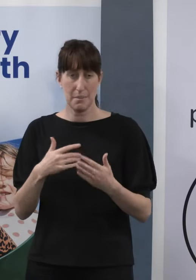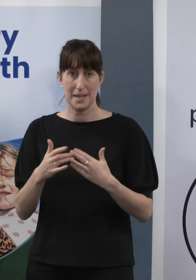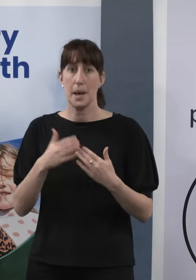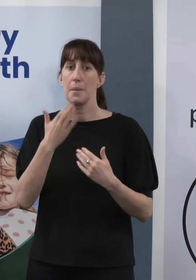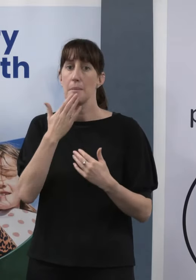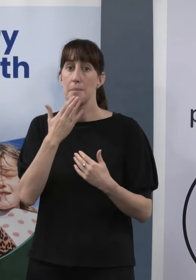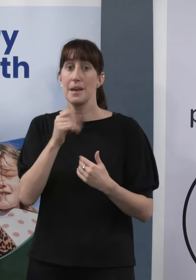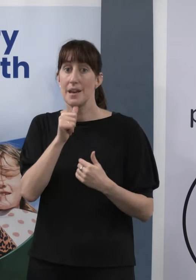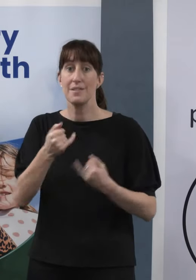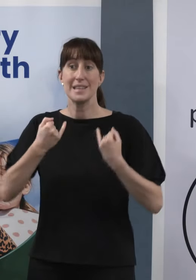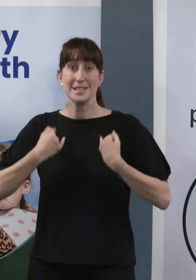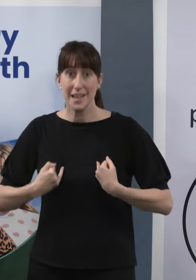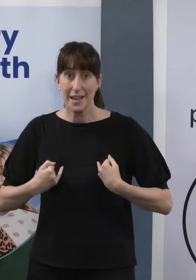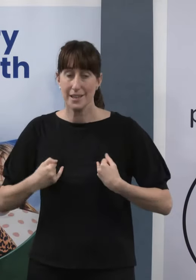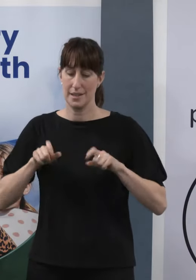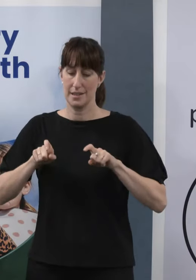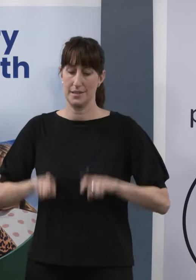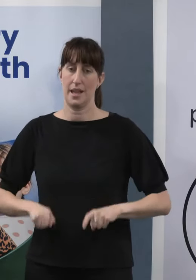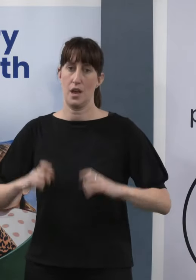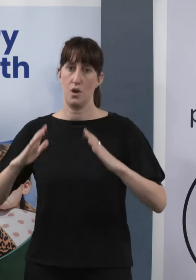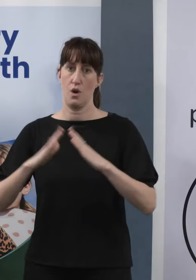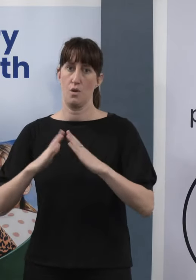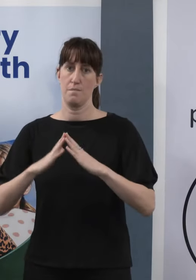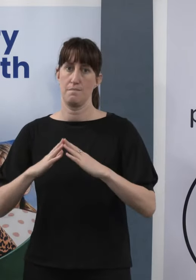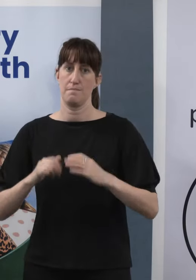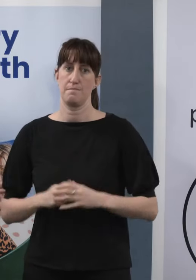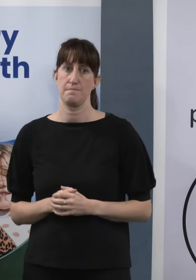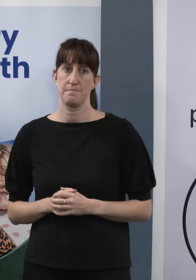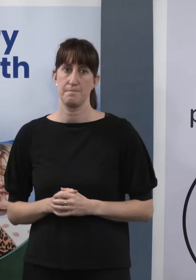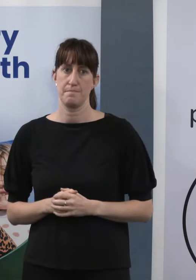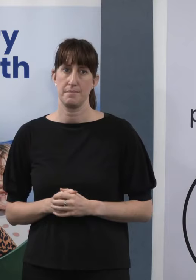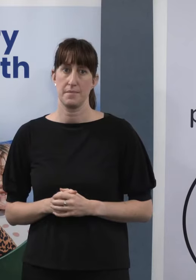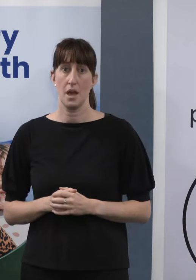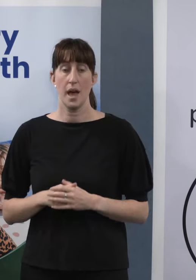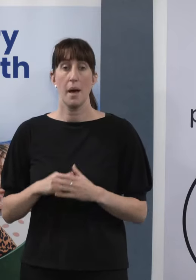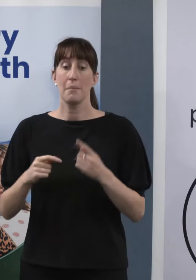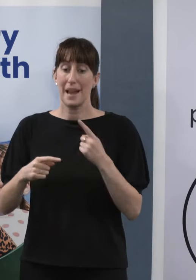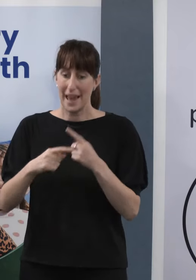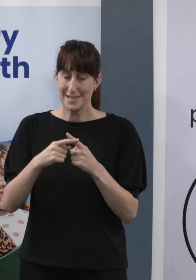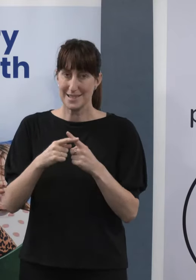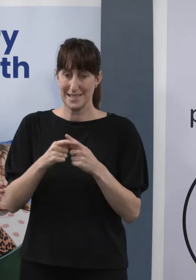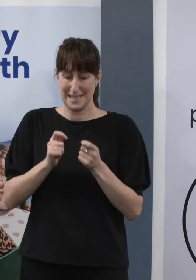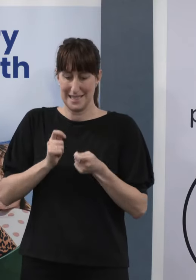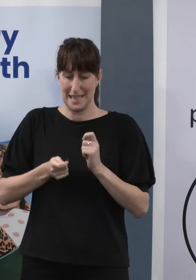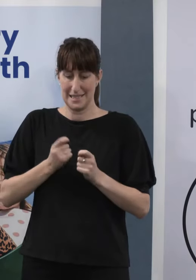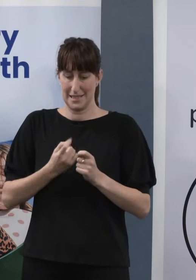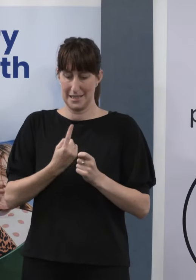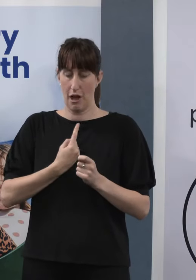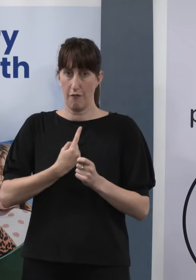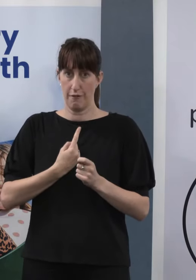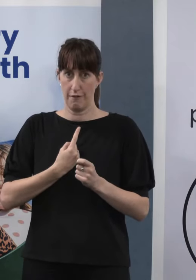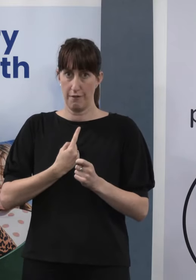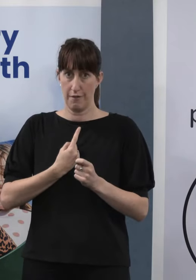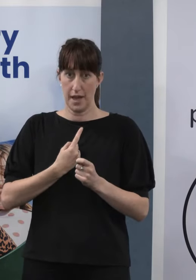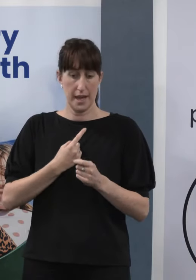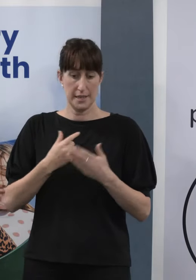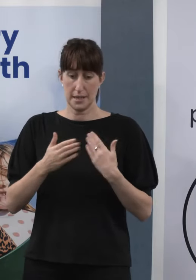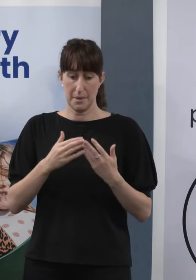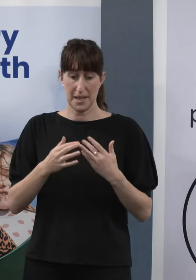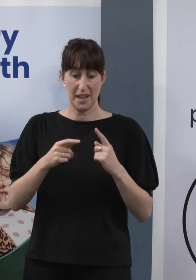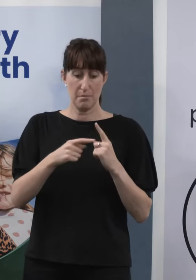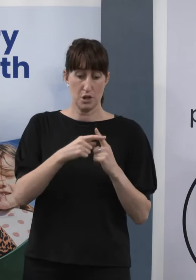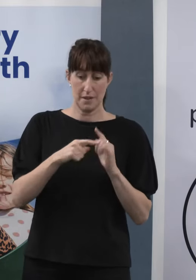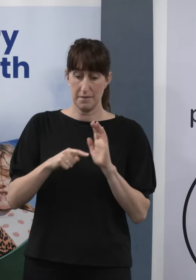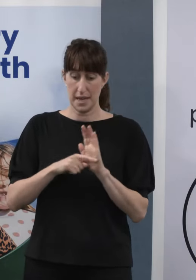home if you are unwell, and do do a test. And if that test is positive or negative, please upload